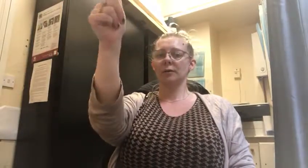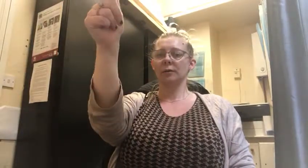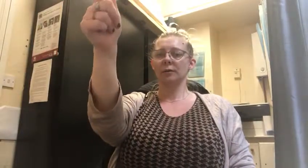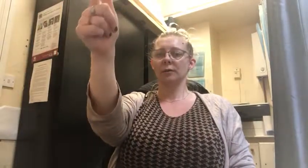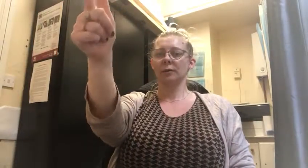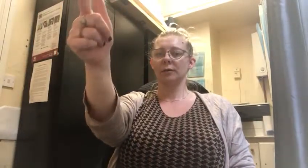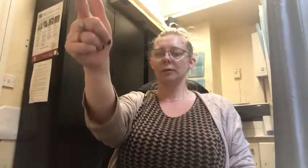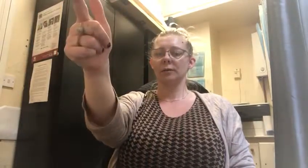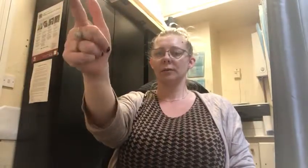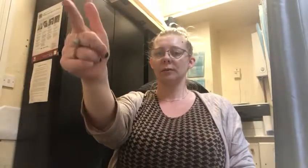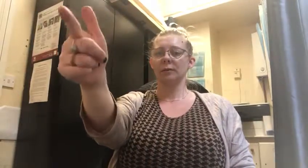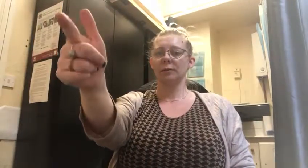I go